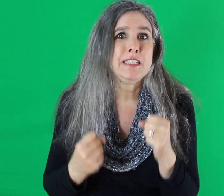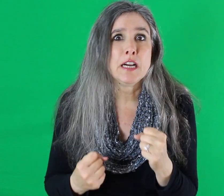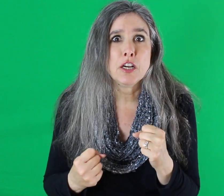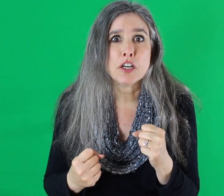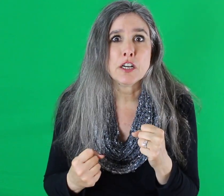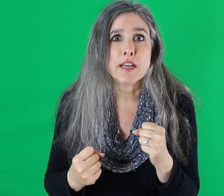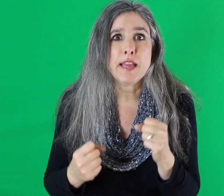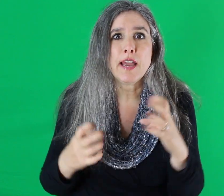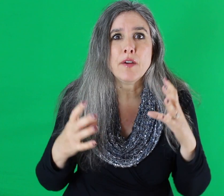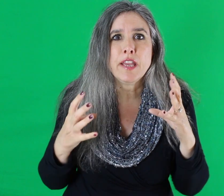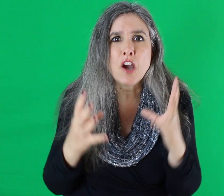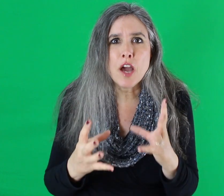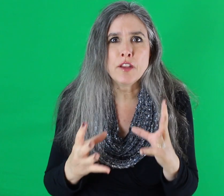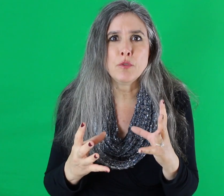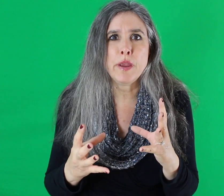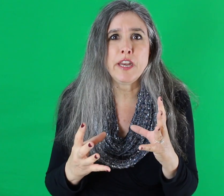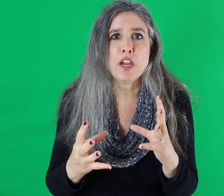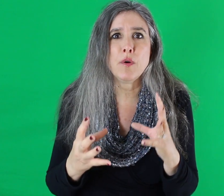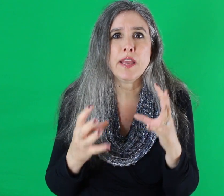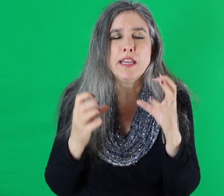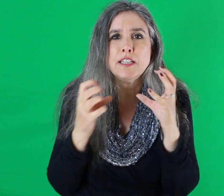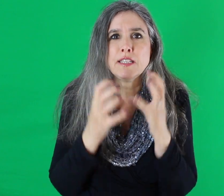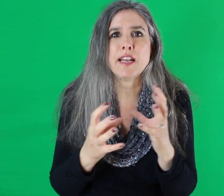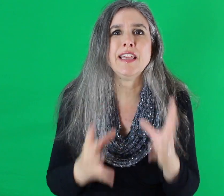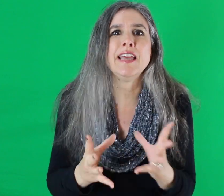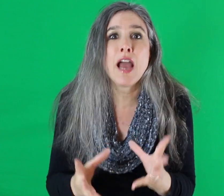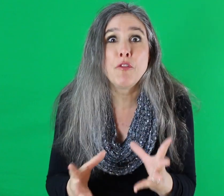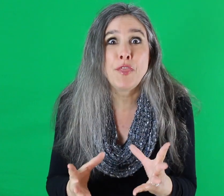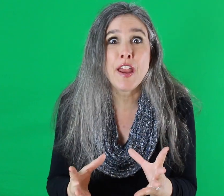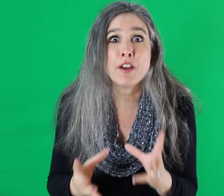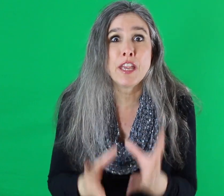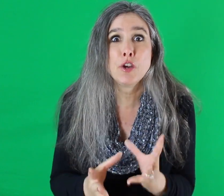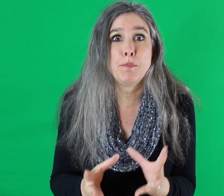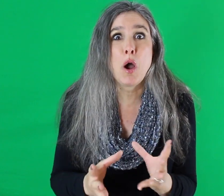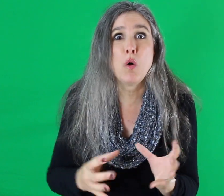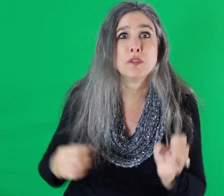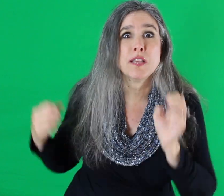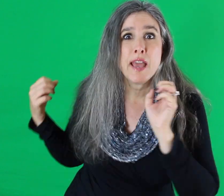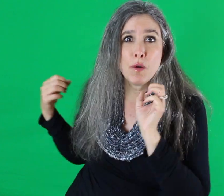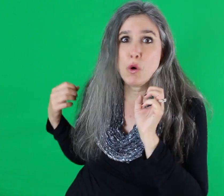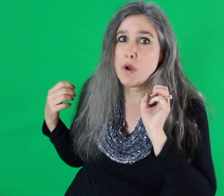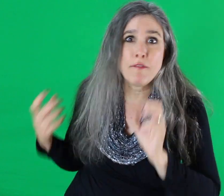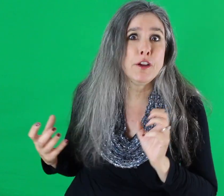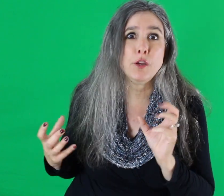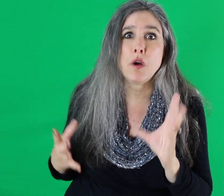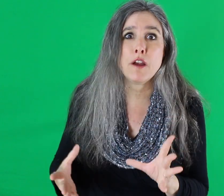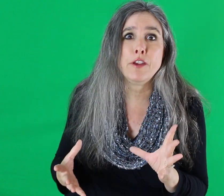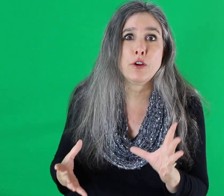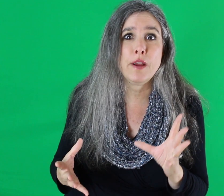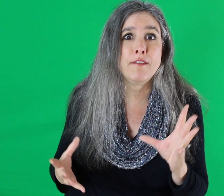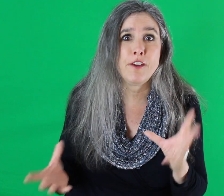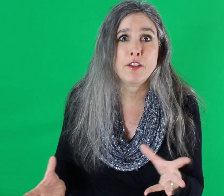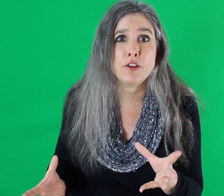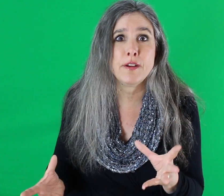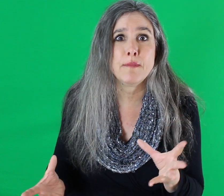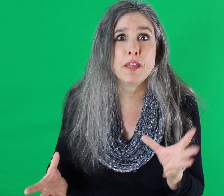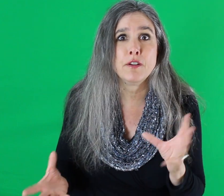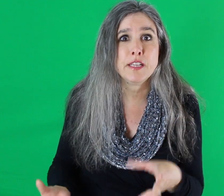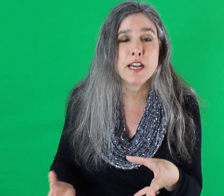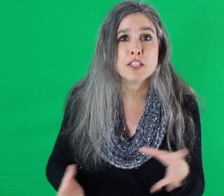Dunkirk and how he got on the radio and he said, get out there, get your boats, whoever you are, if you're a grandfather, a grandmother, a young